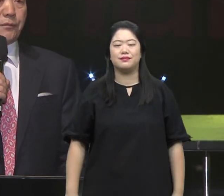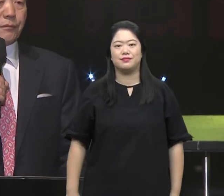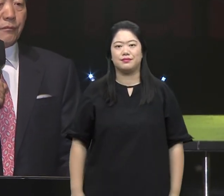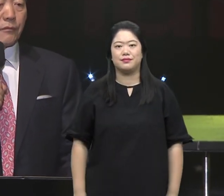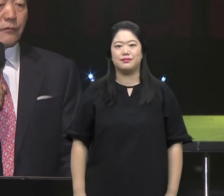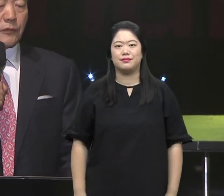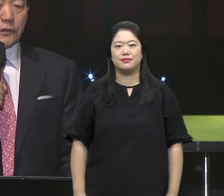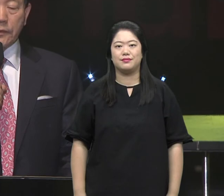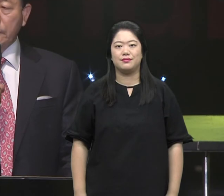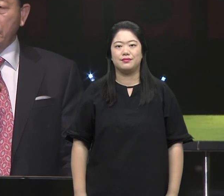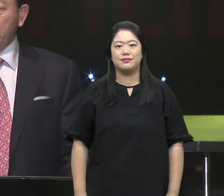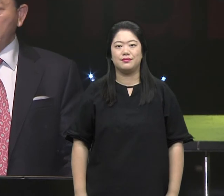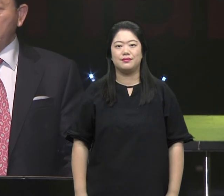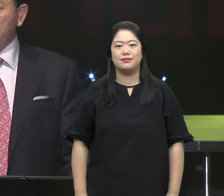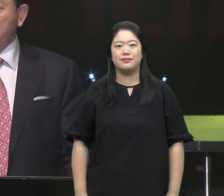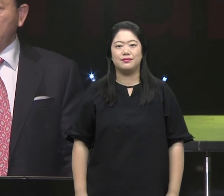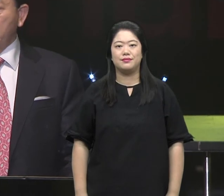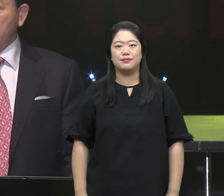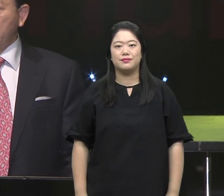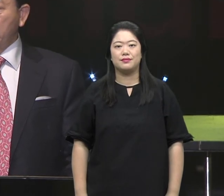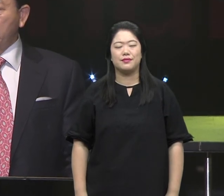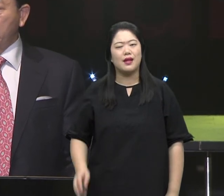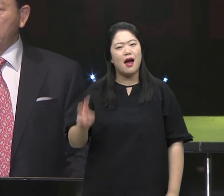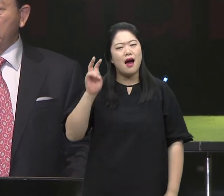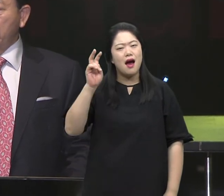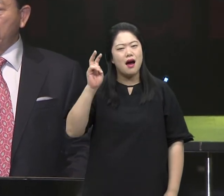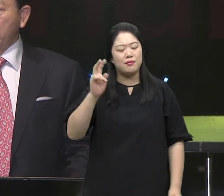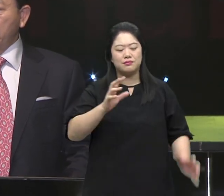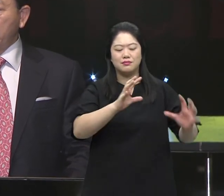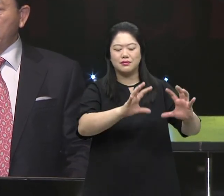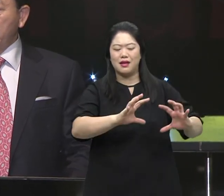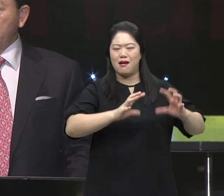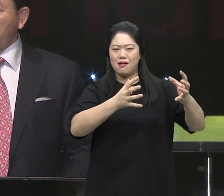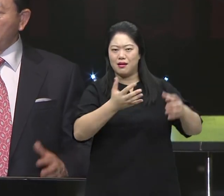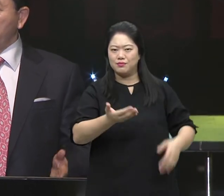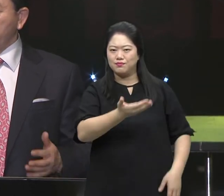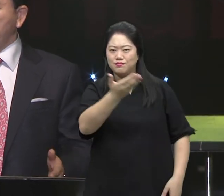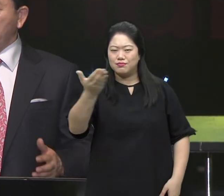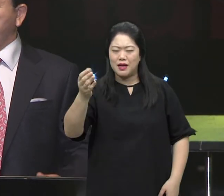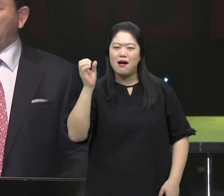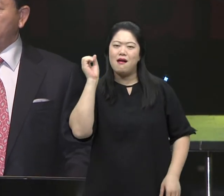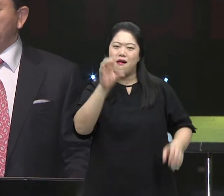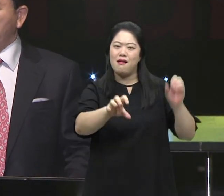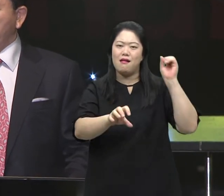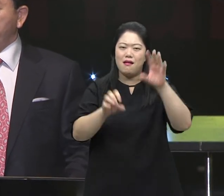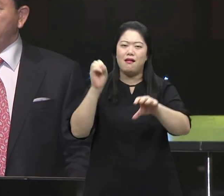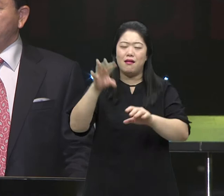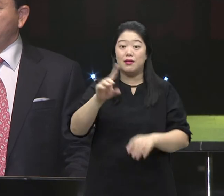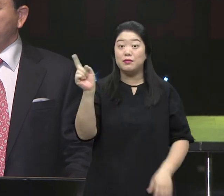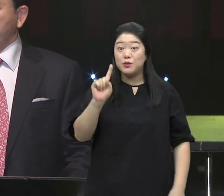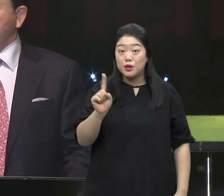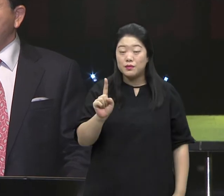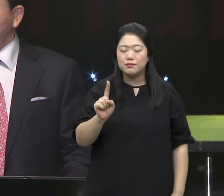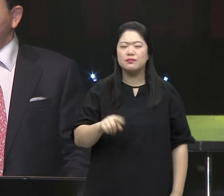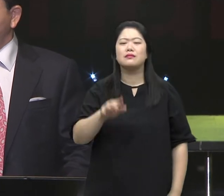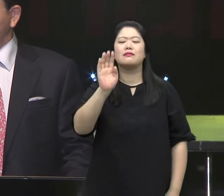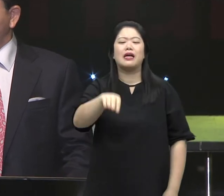And so they'll say to you, Oh, your walk of faith is hard.